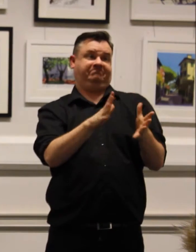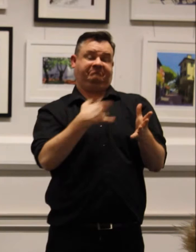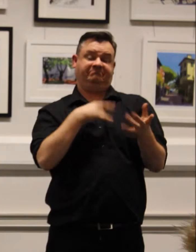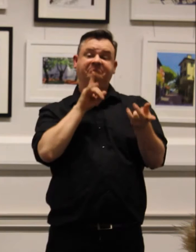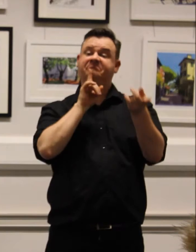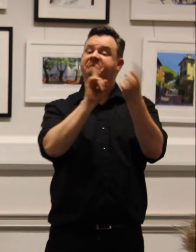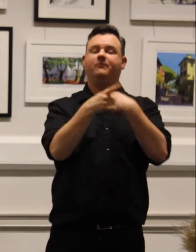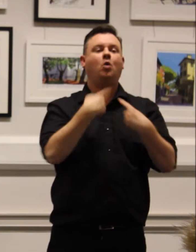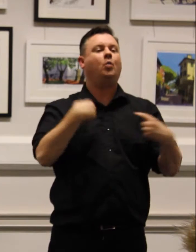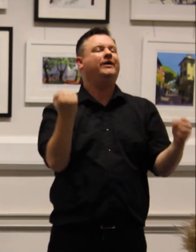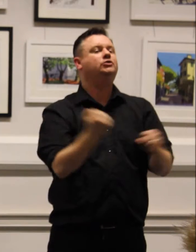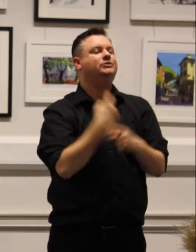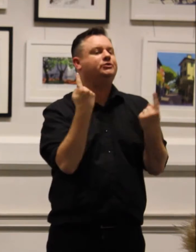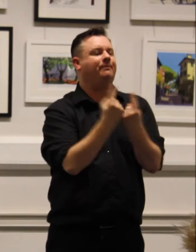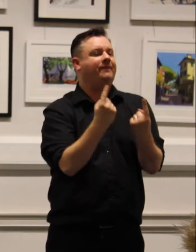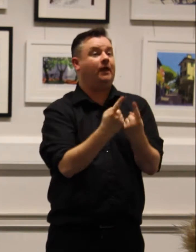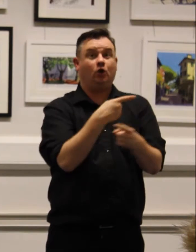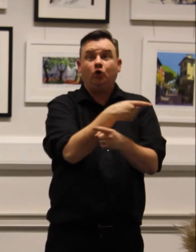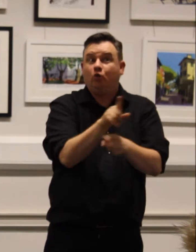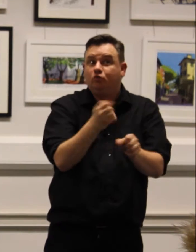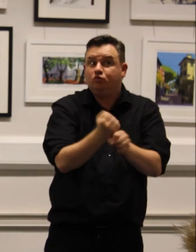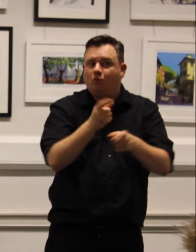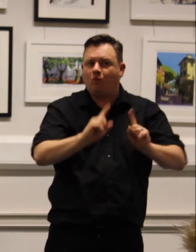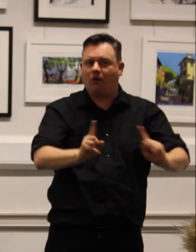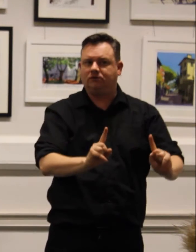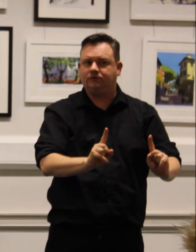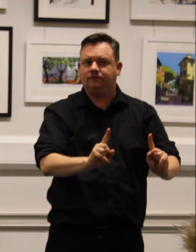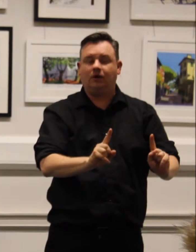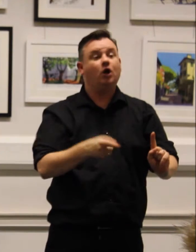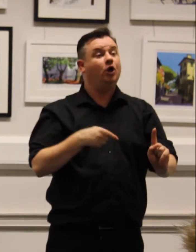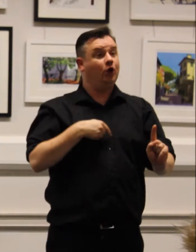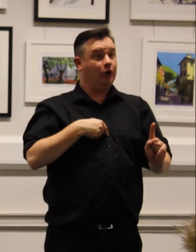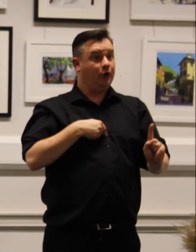What are you going to do? Are you going to do it now?